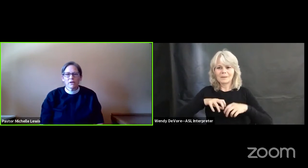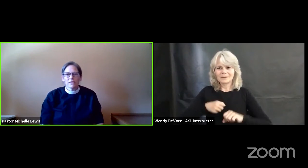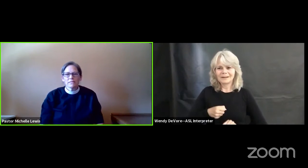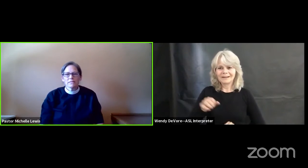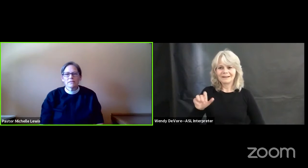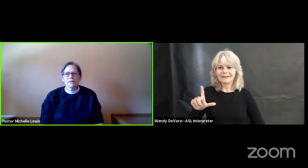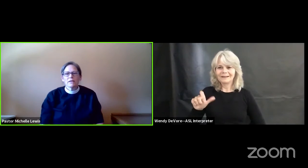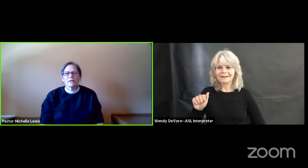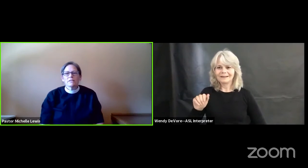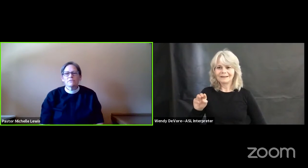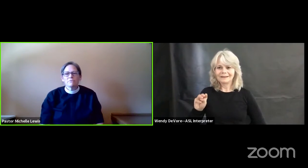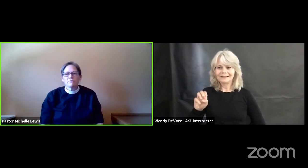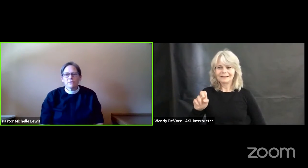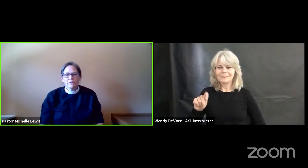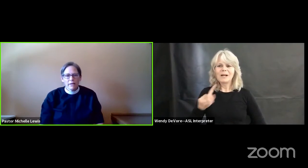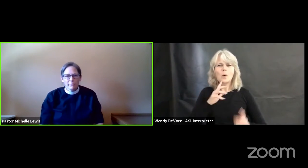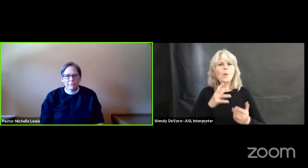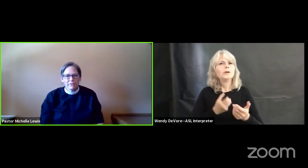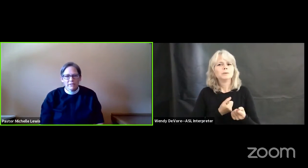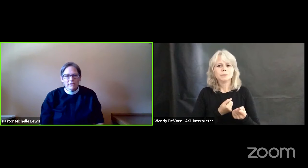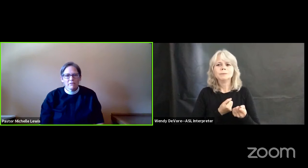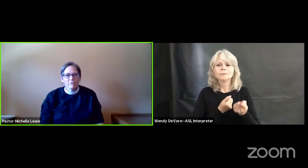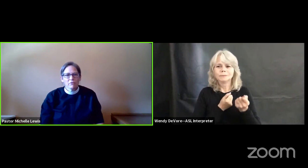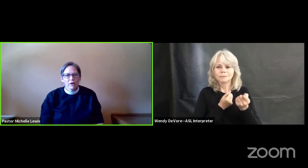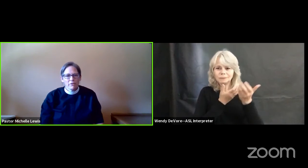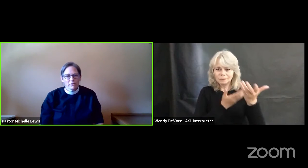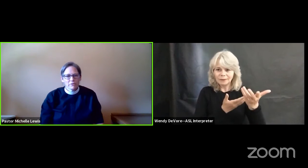us to feel empathy for others